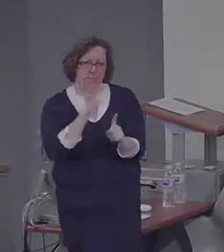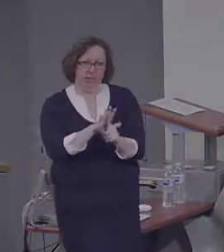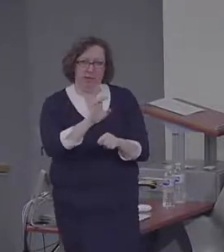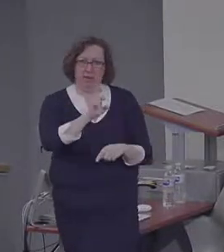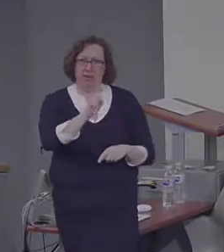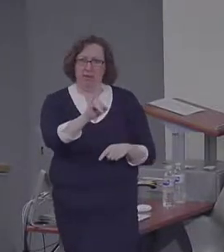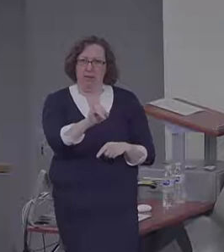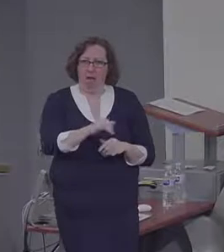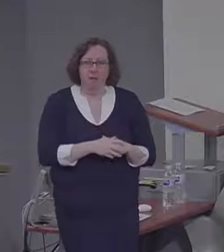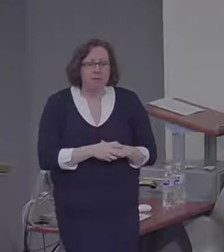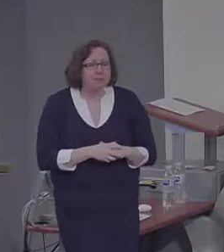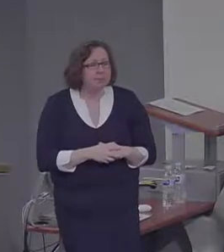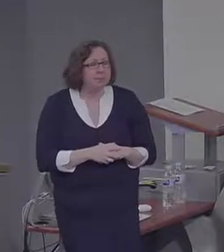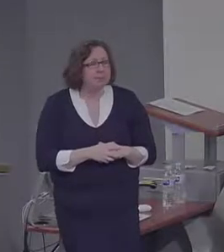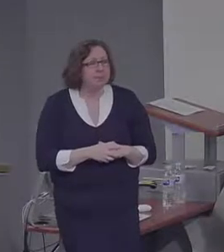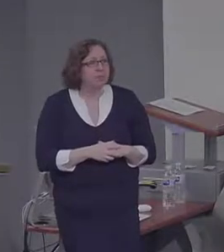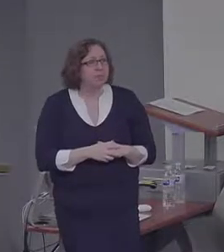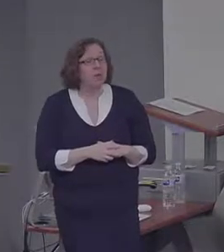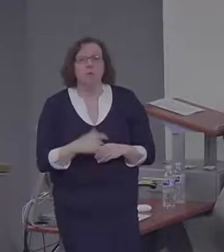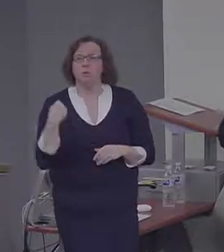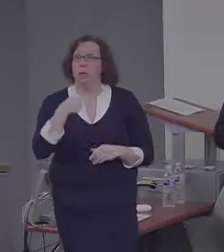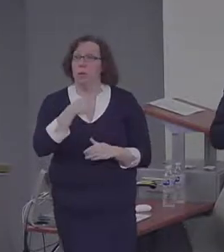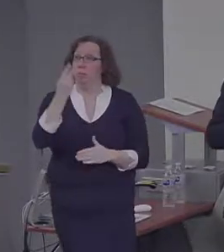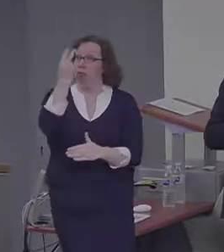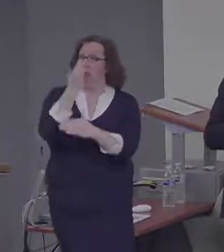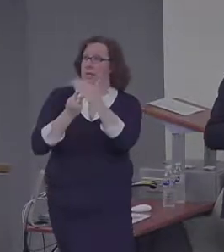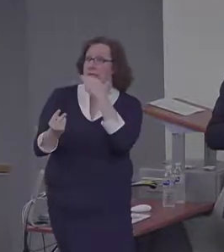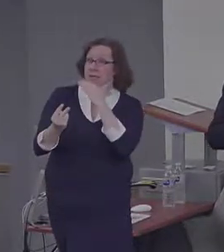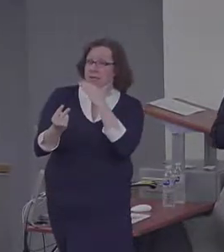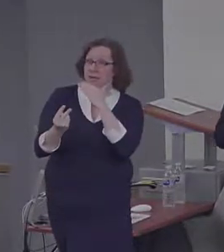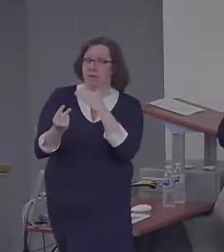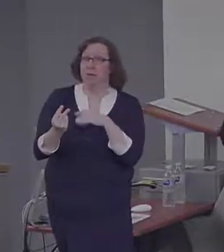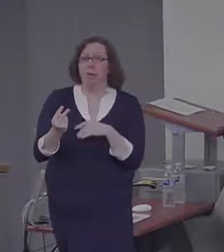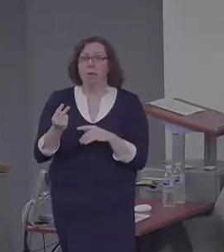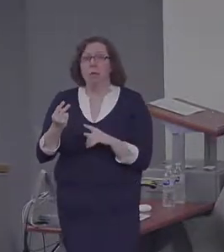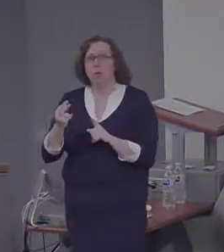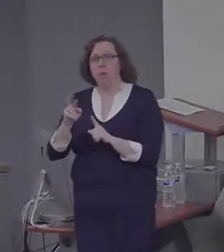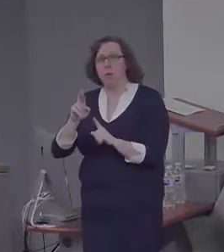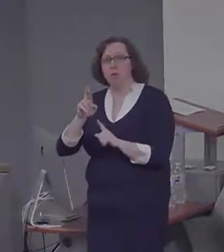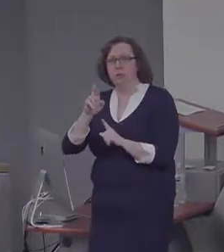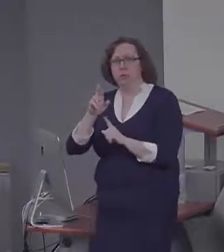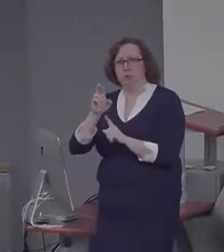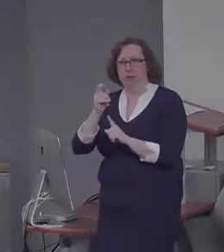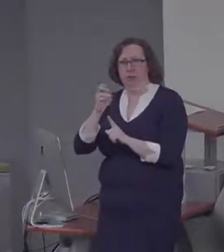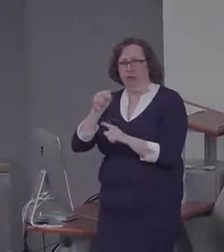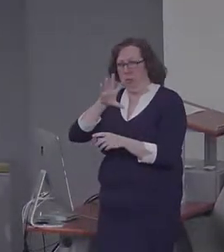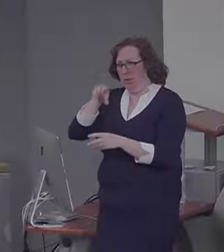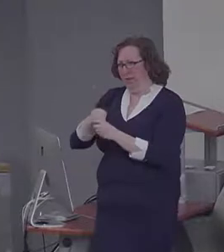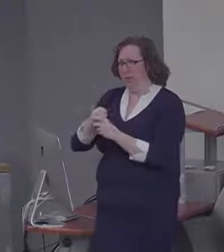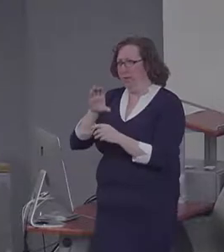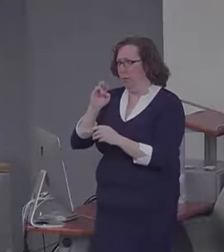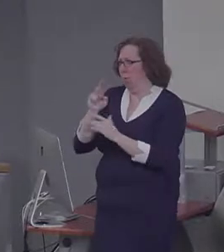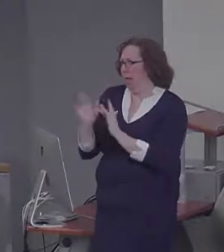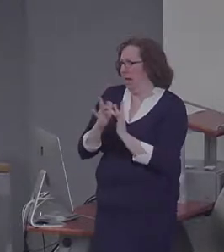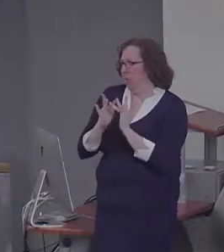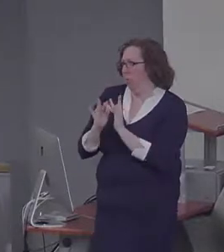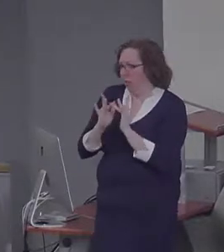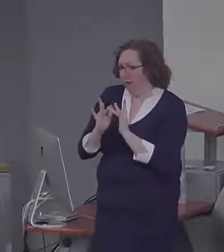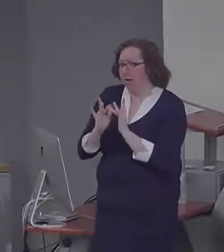that regions within the core network that had been previously linked with retrieval of episodic details in memory experiments,